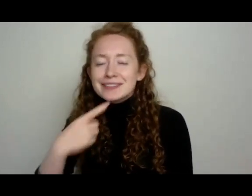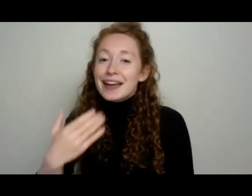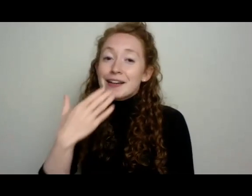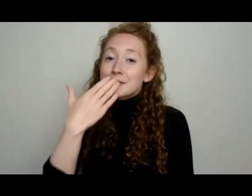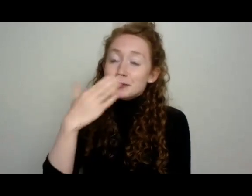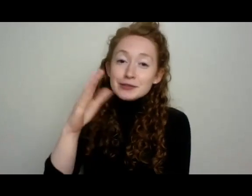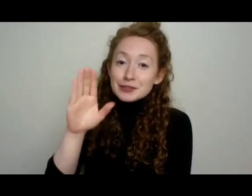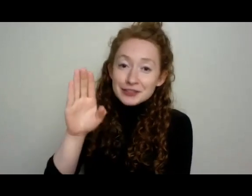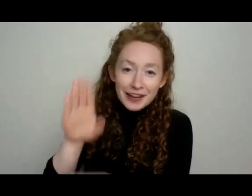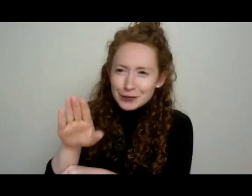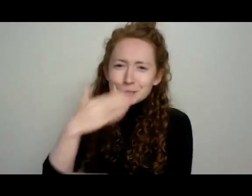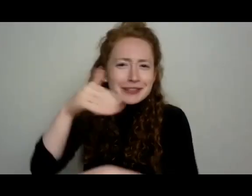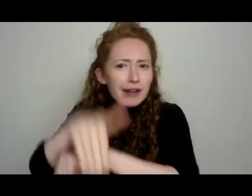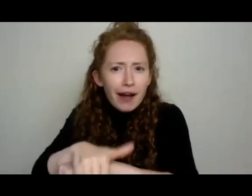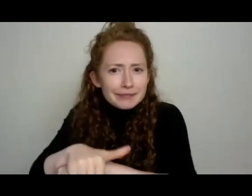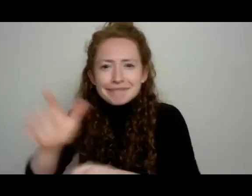a cacophony.